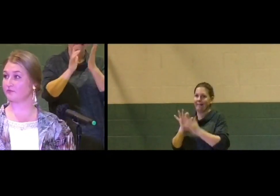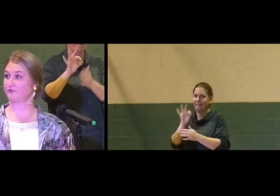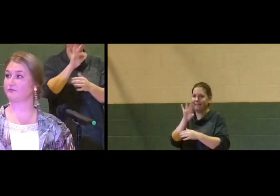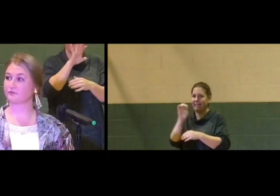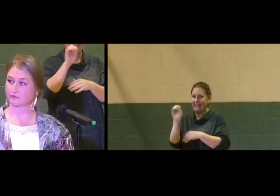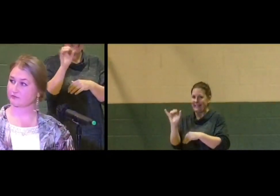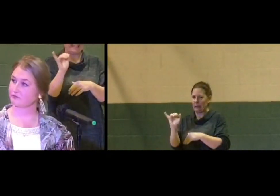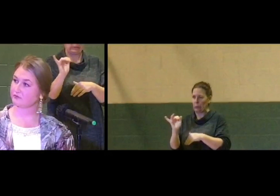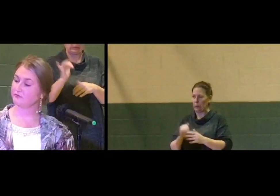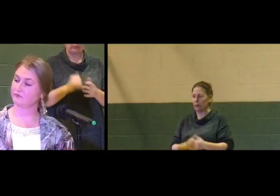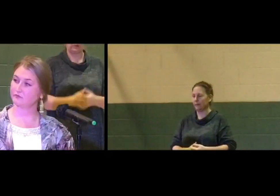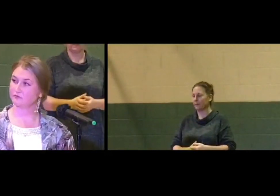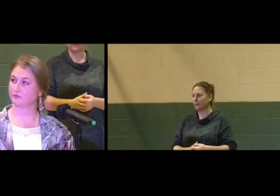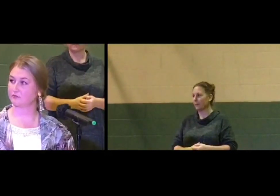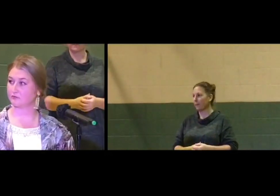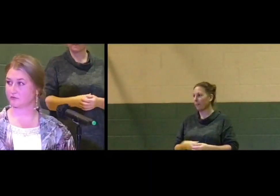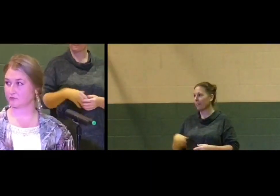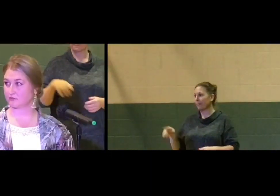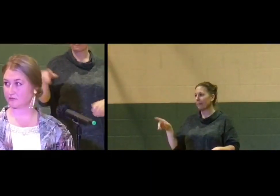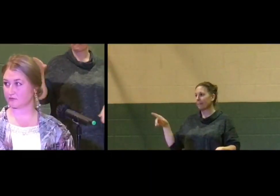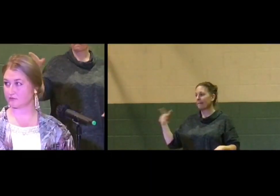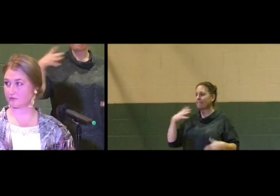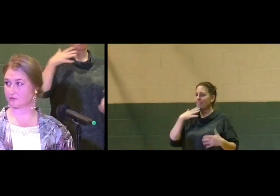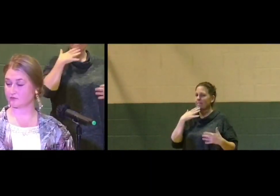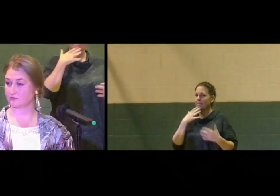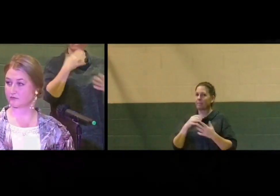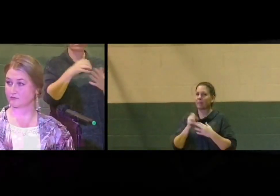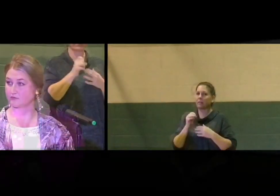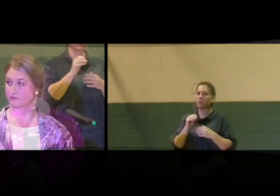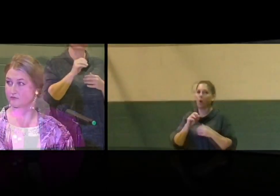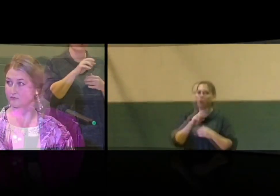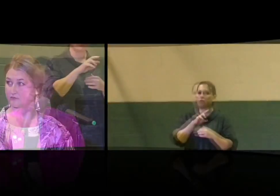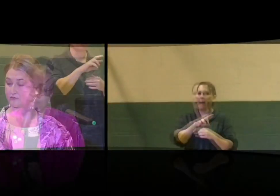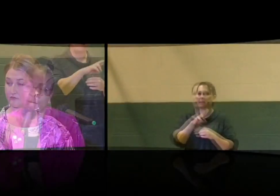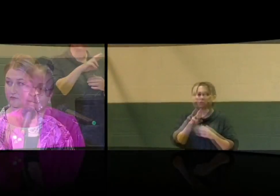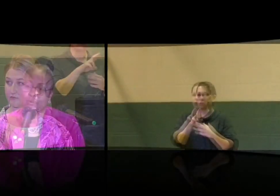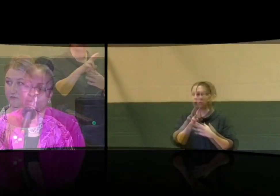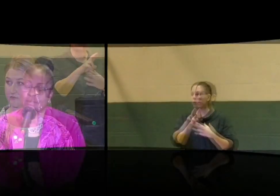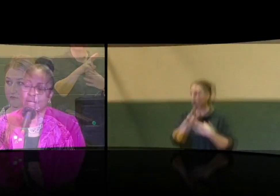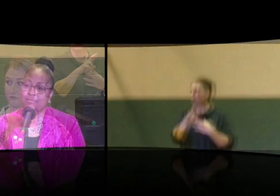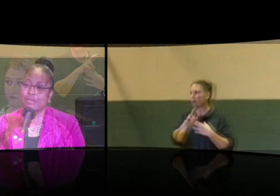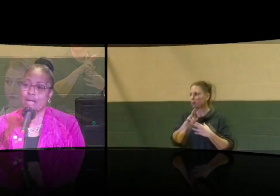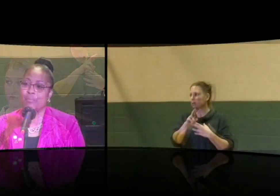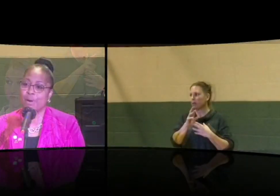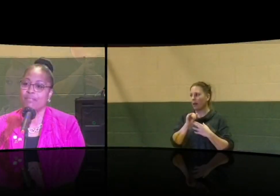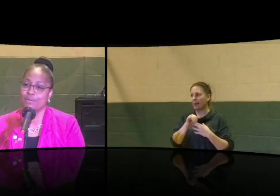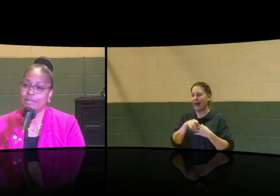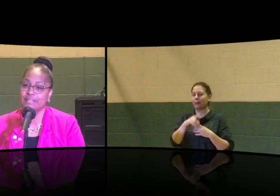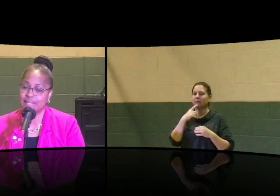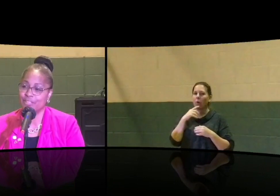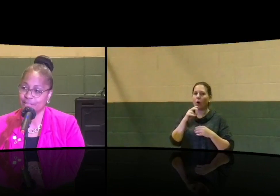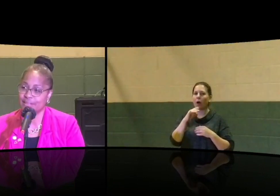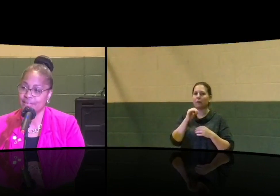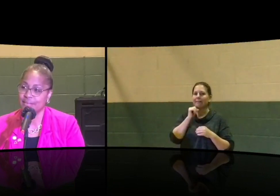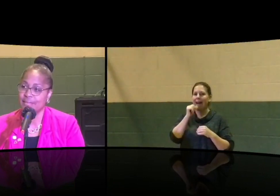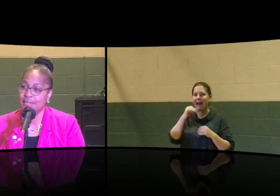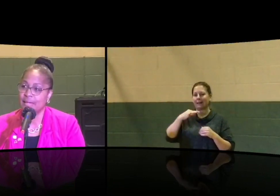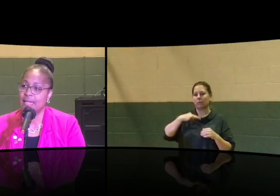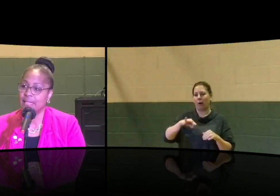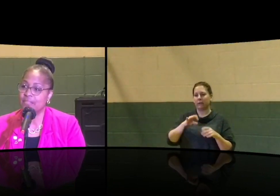Galloway. Thank you. So Robert's Rules, originally when designed, was designed for non-profit organization.